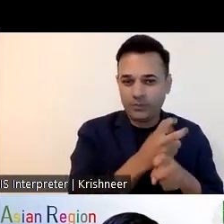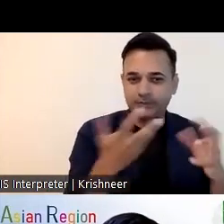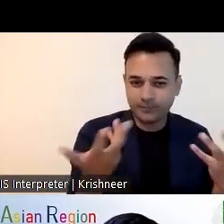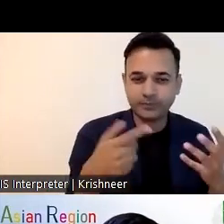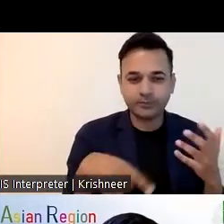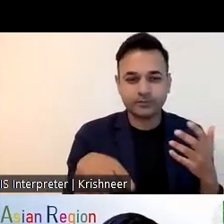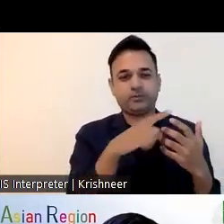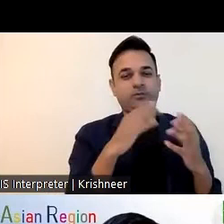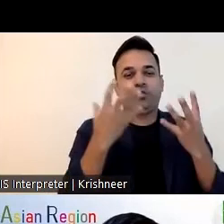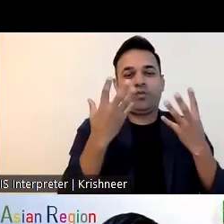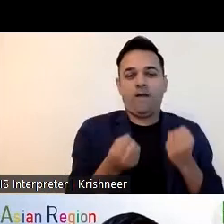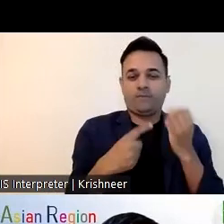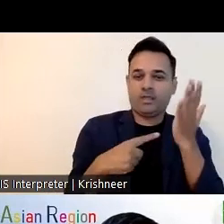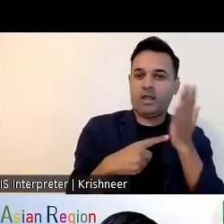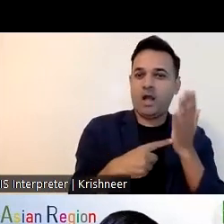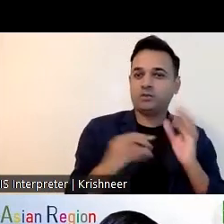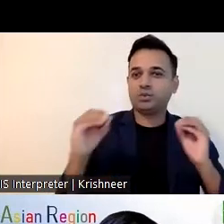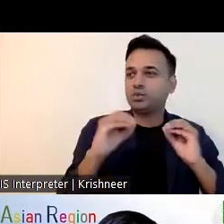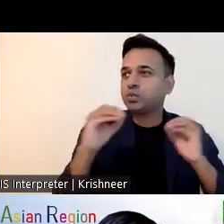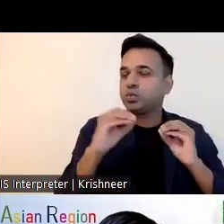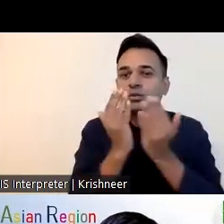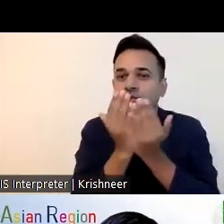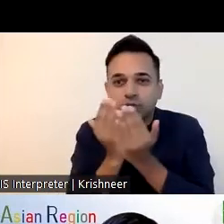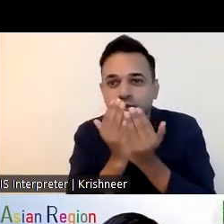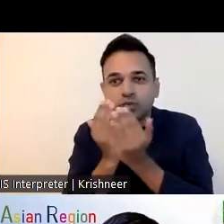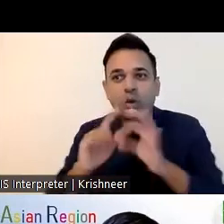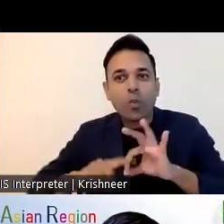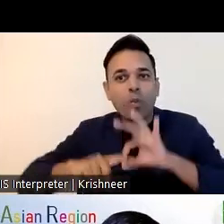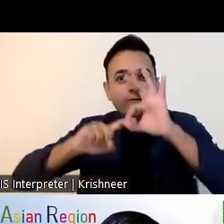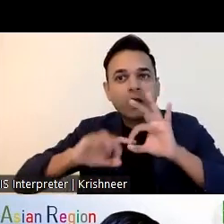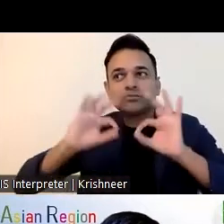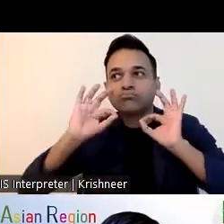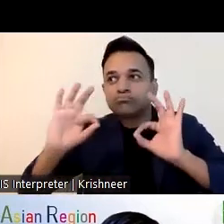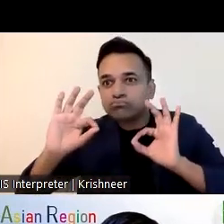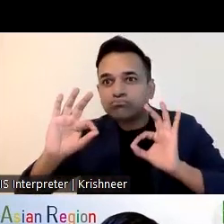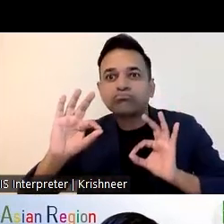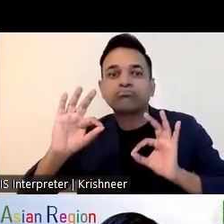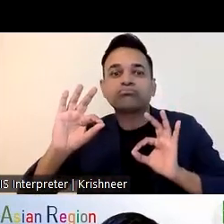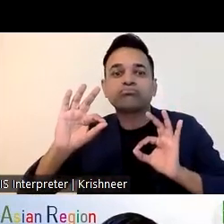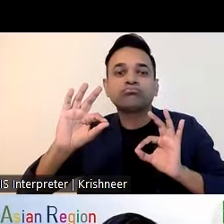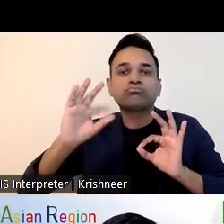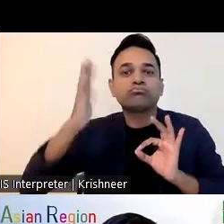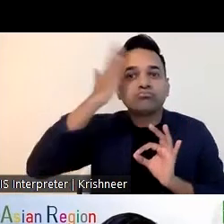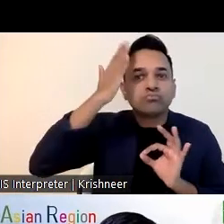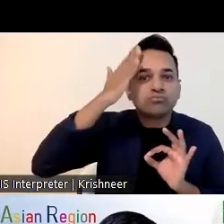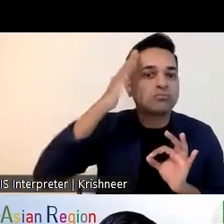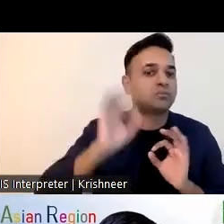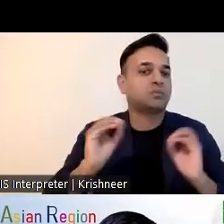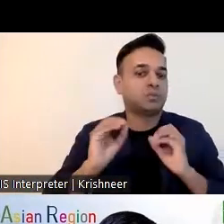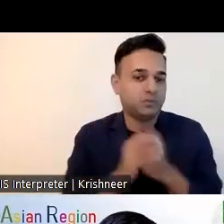also not confident about working in the office because they don't have uh uh